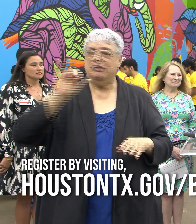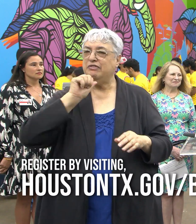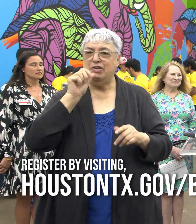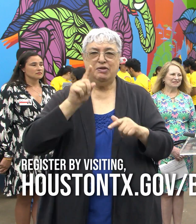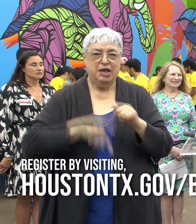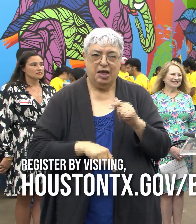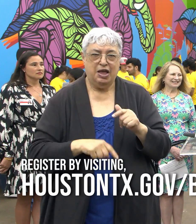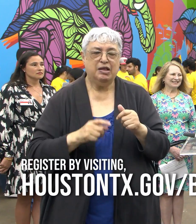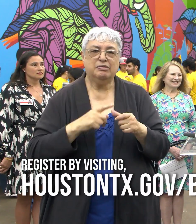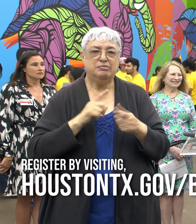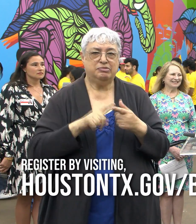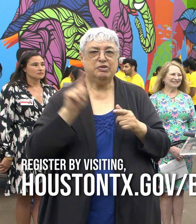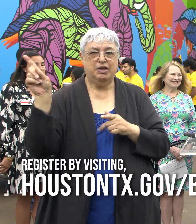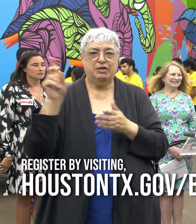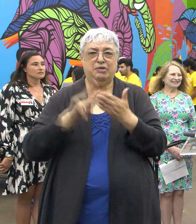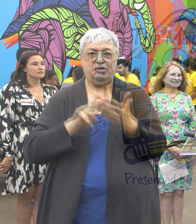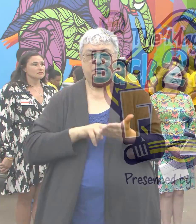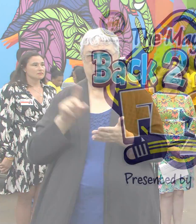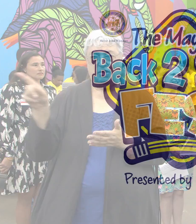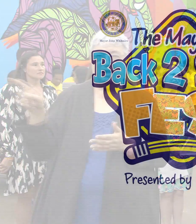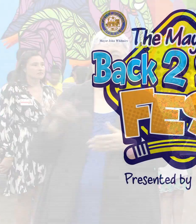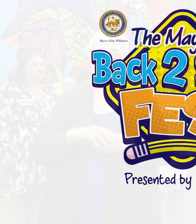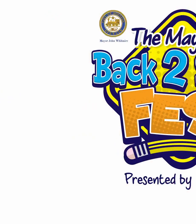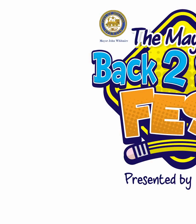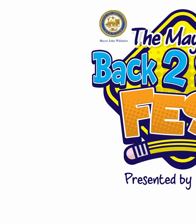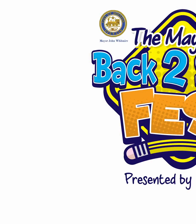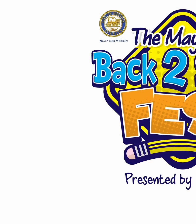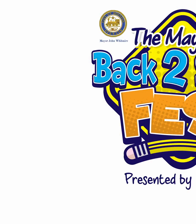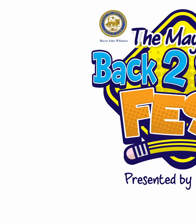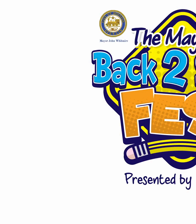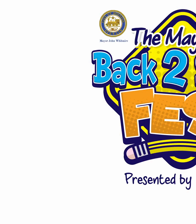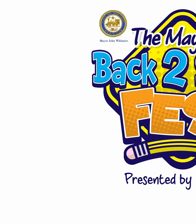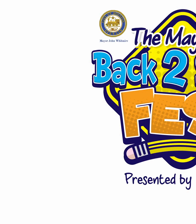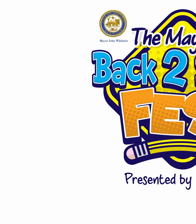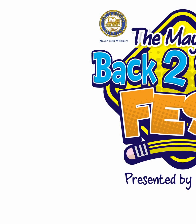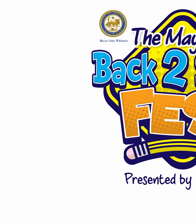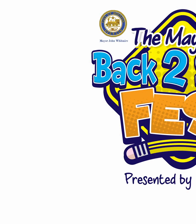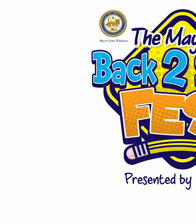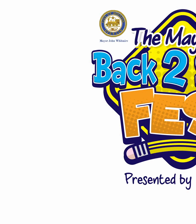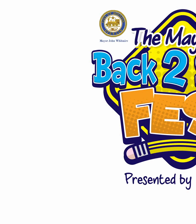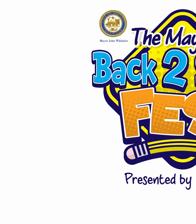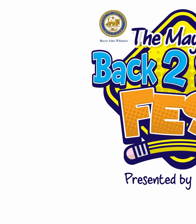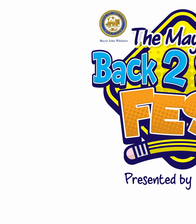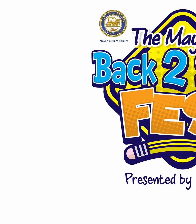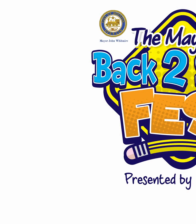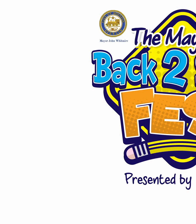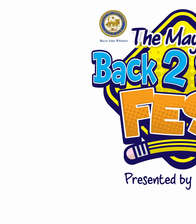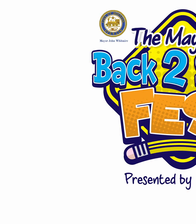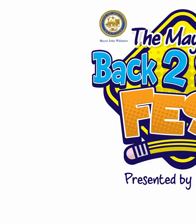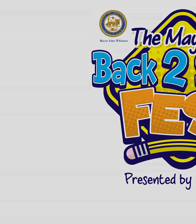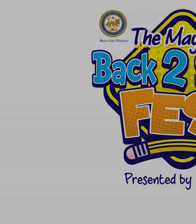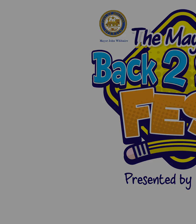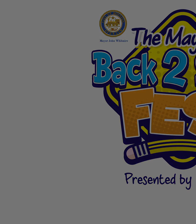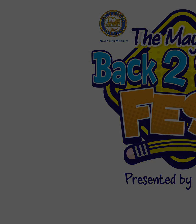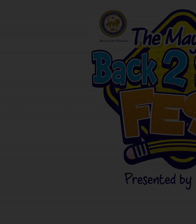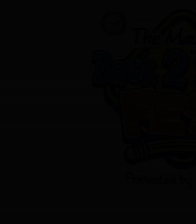worry you can register at the event and I hope to see you on August the 3rd along with Mayor John Whitmire.